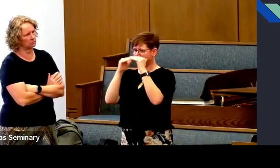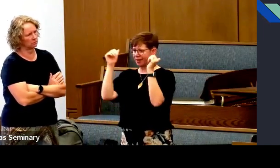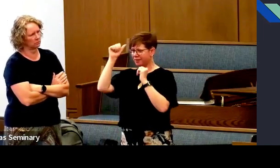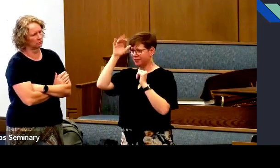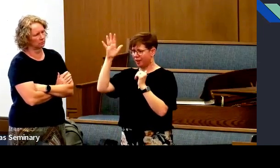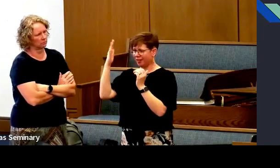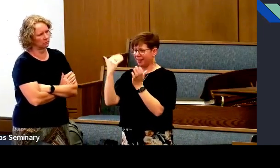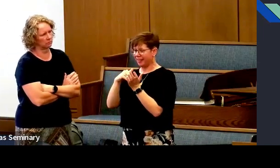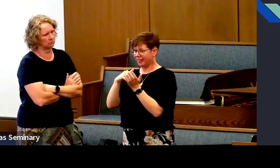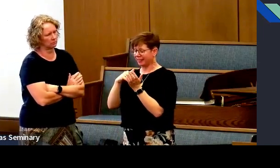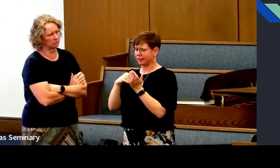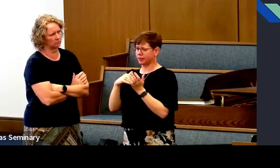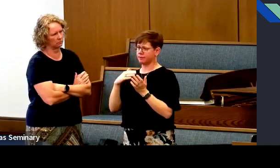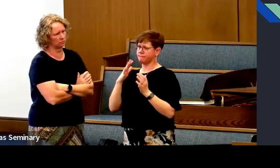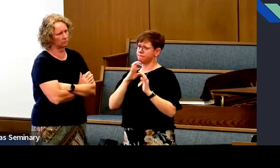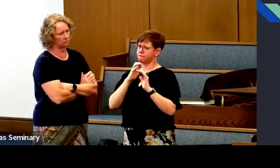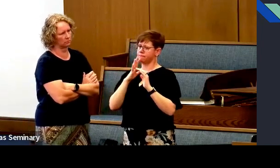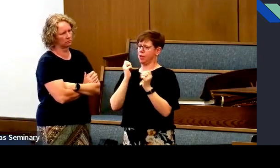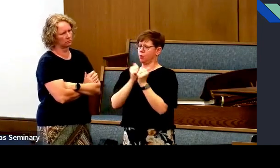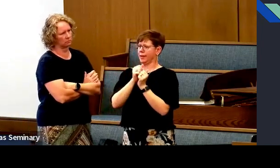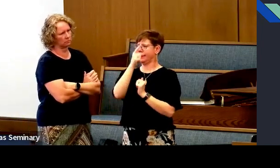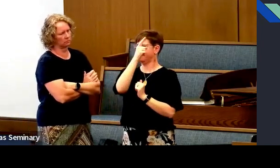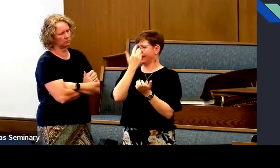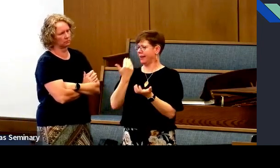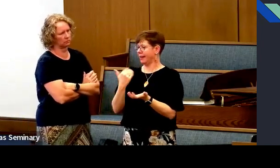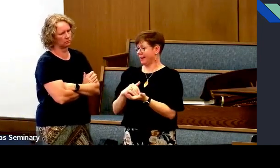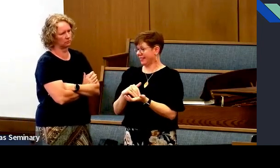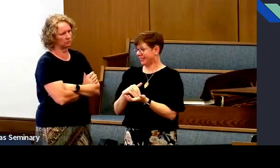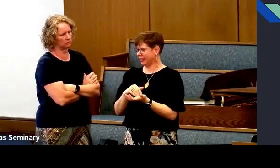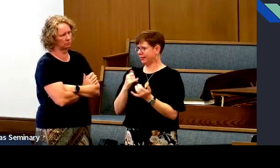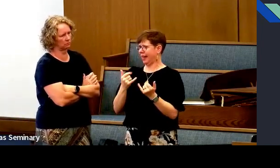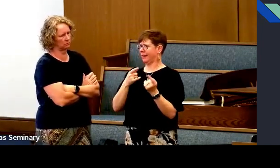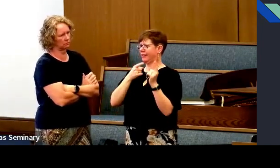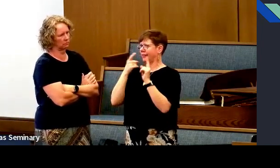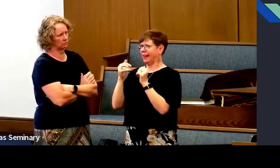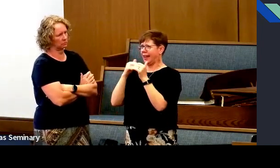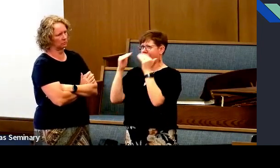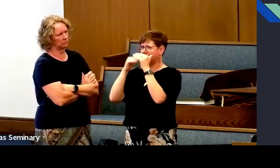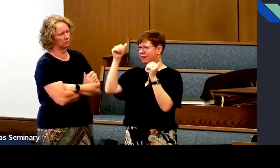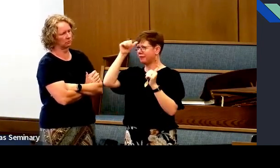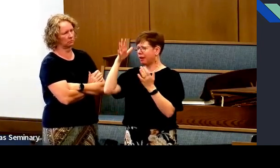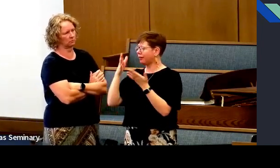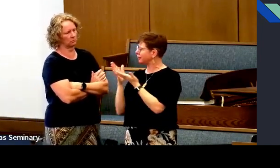Their goal is to get back to their father in heaven again and be with him again.